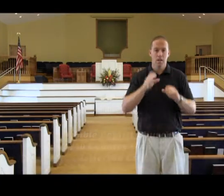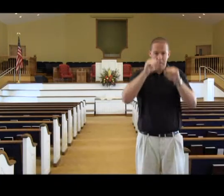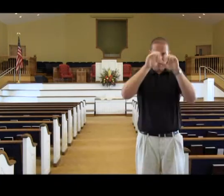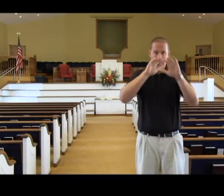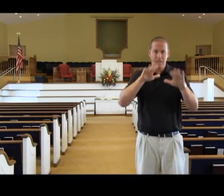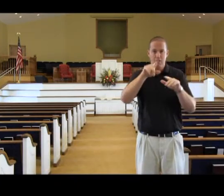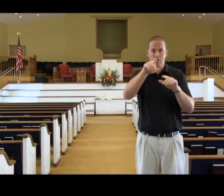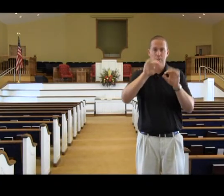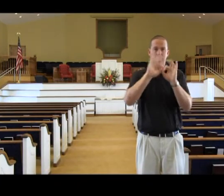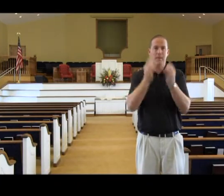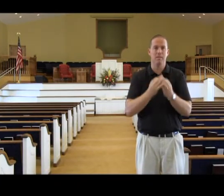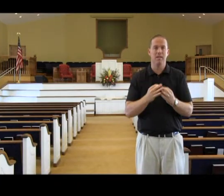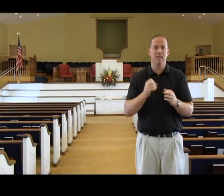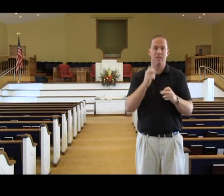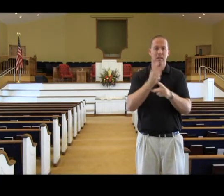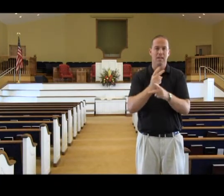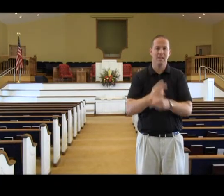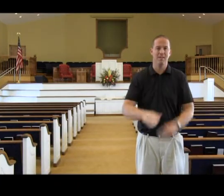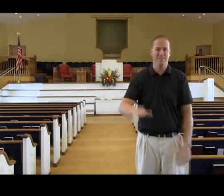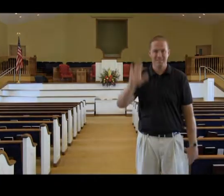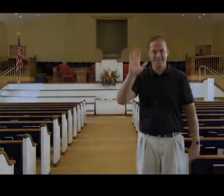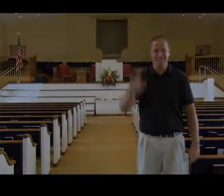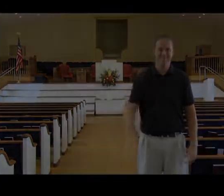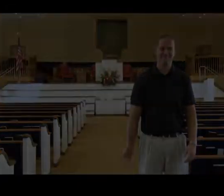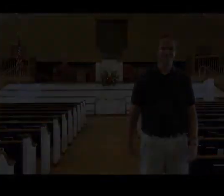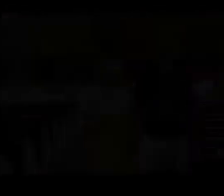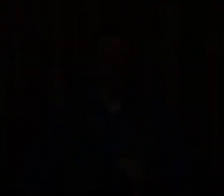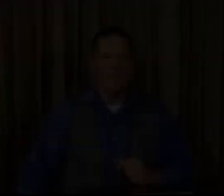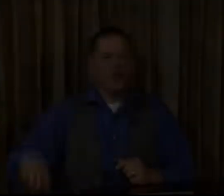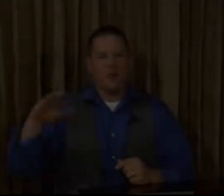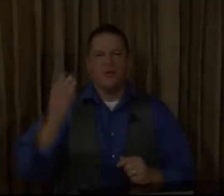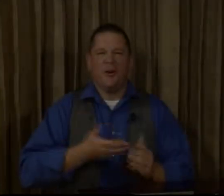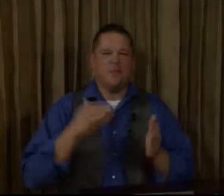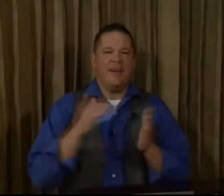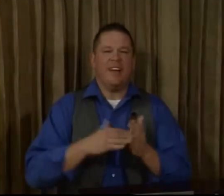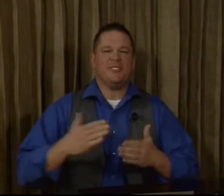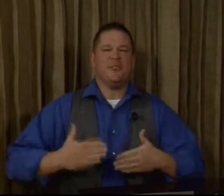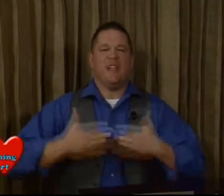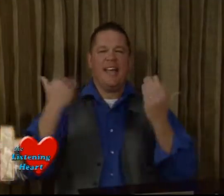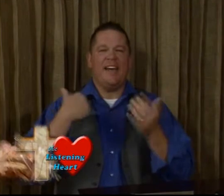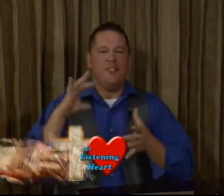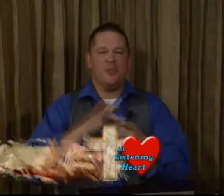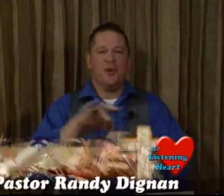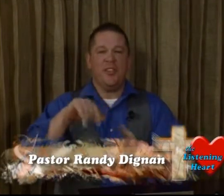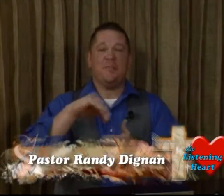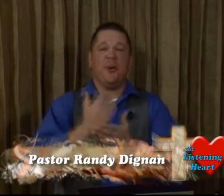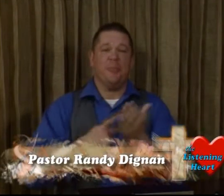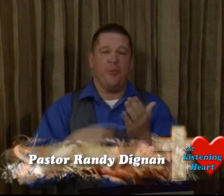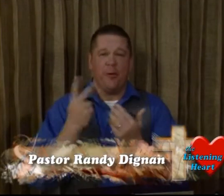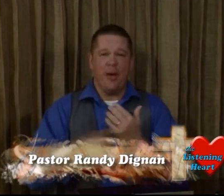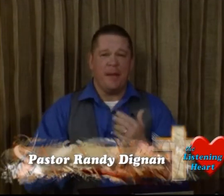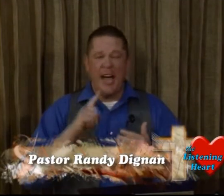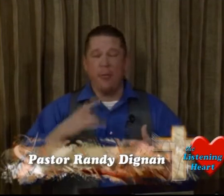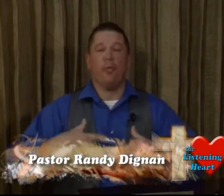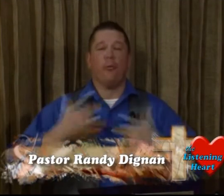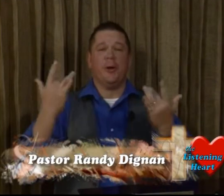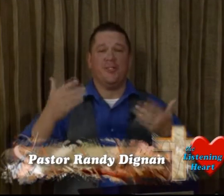May God bless you and your family. Take care. Welcome back. So glad to have you join this part of the program. And I am thrilled to